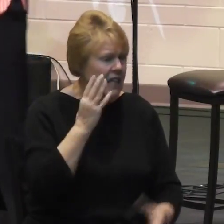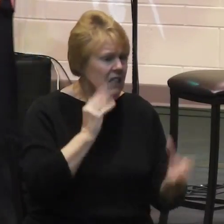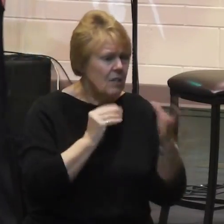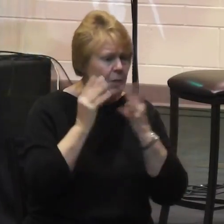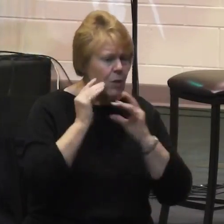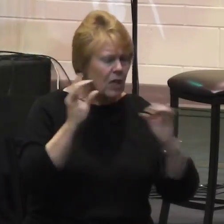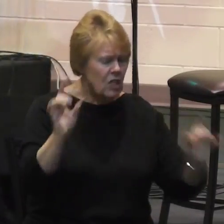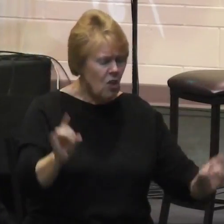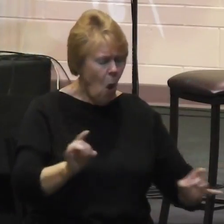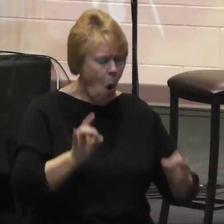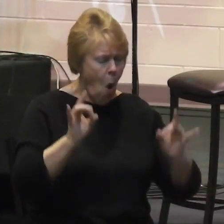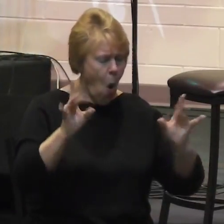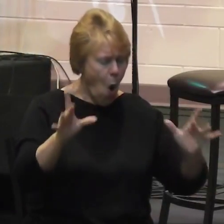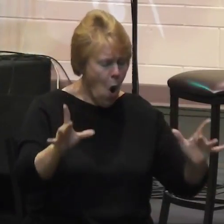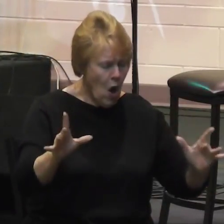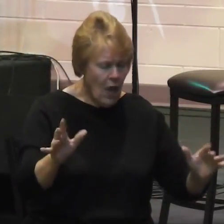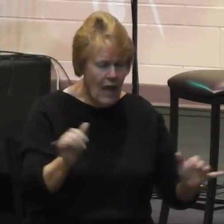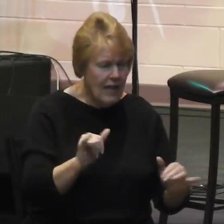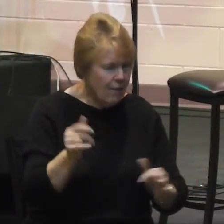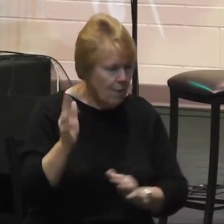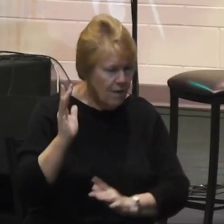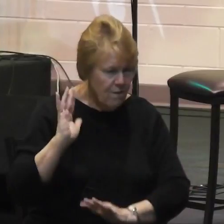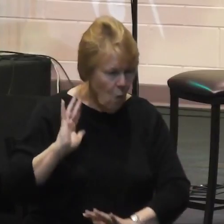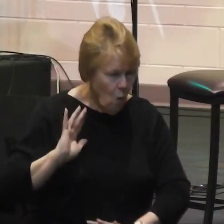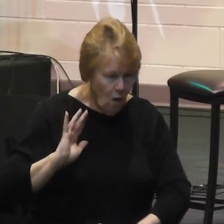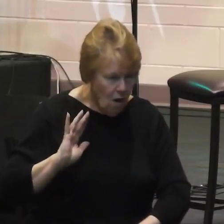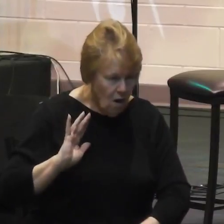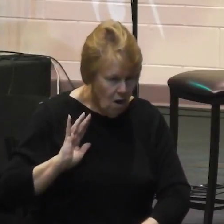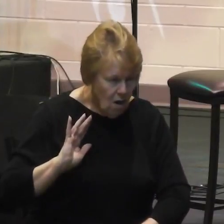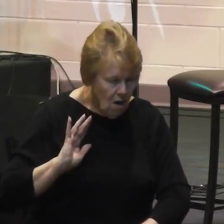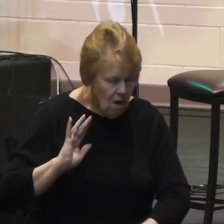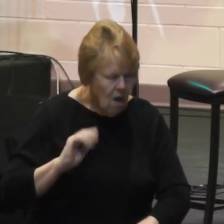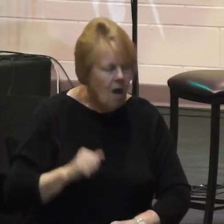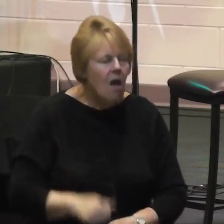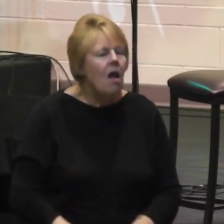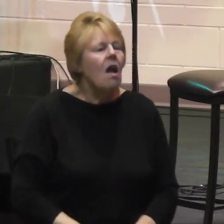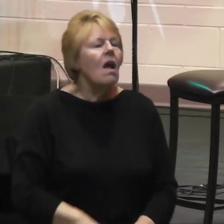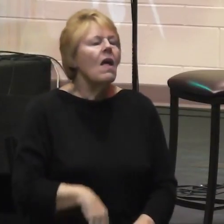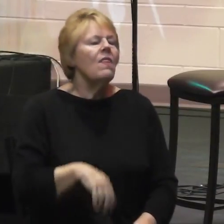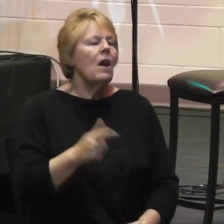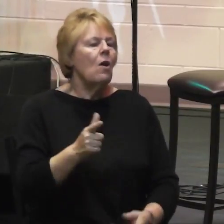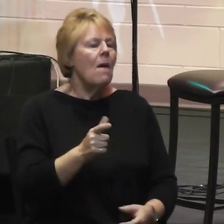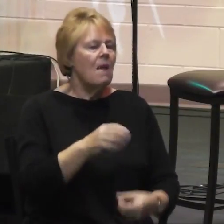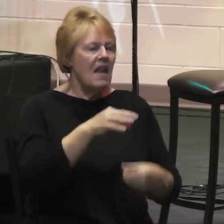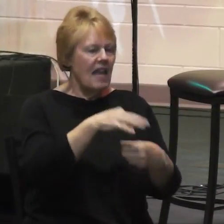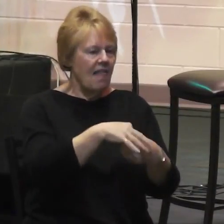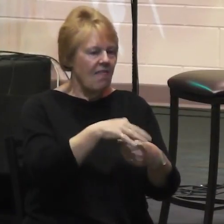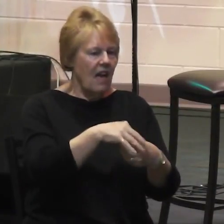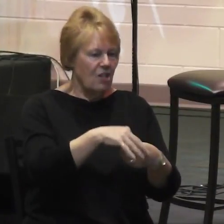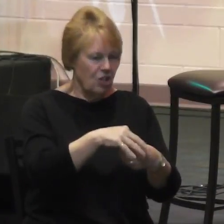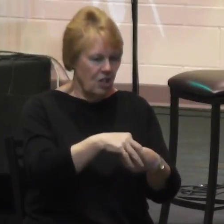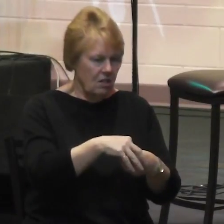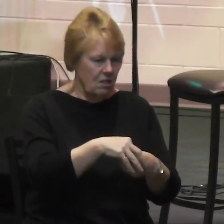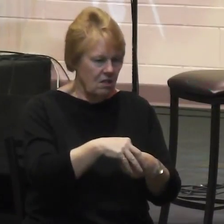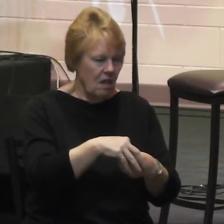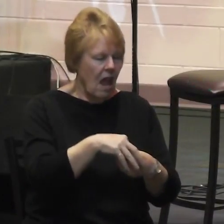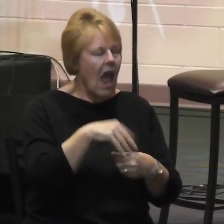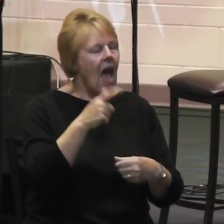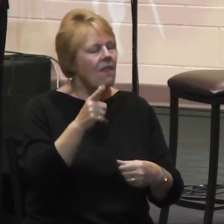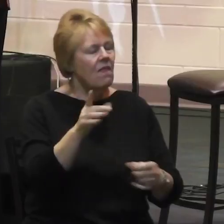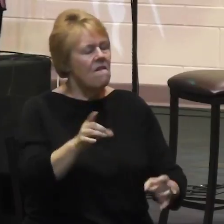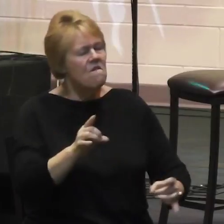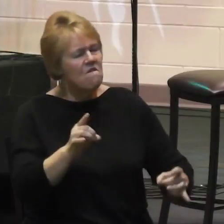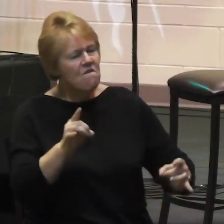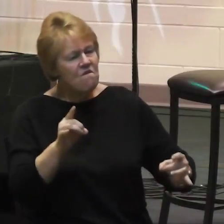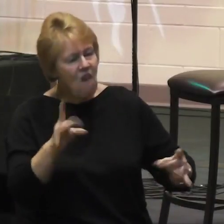before. The nation had come out of months of election violence, unlike we had known before. And this is